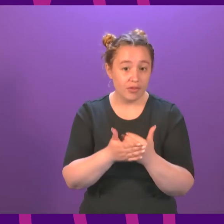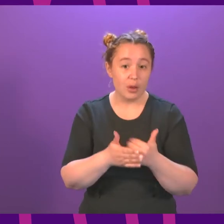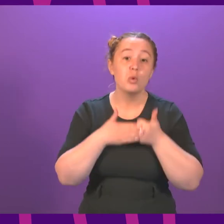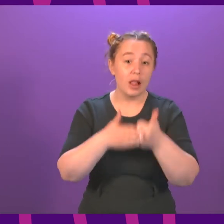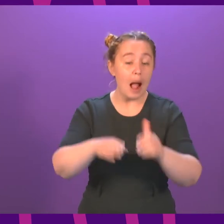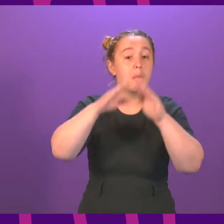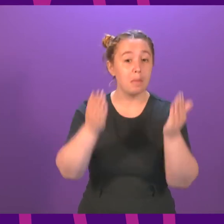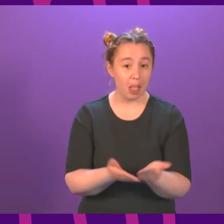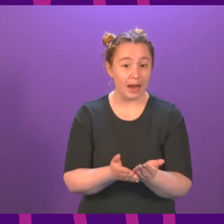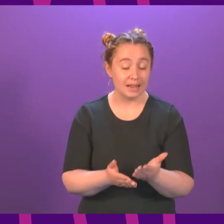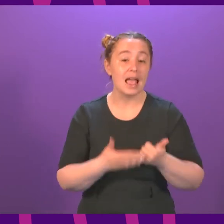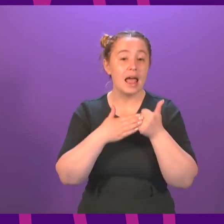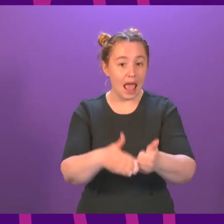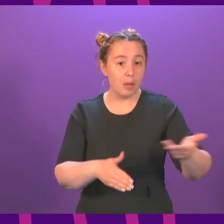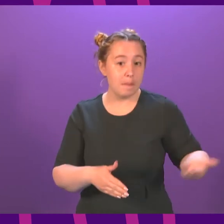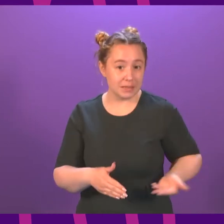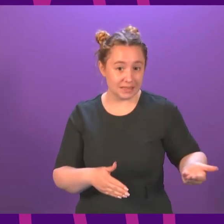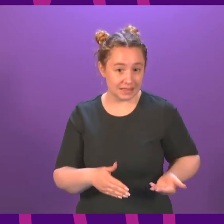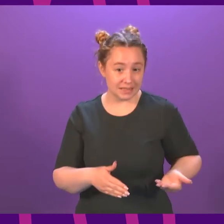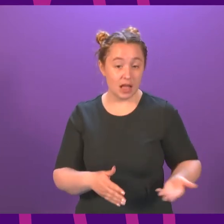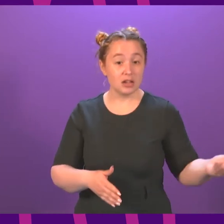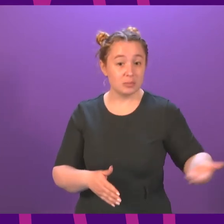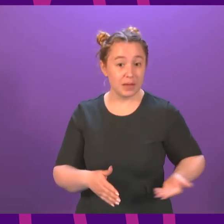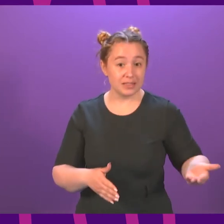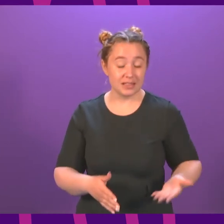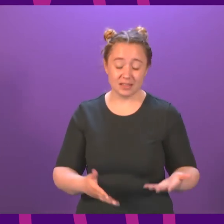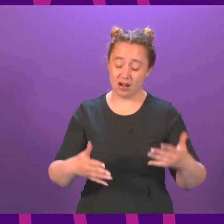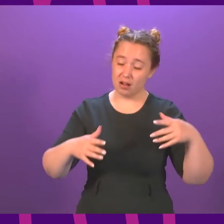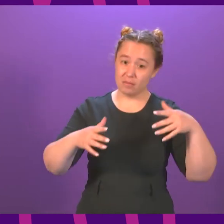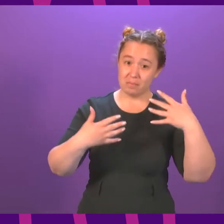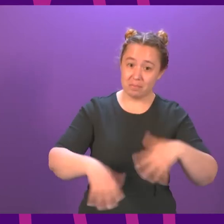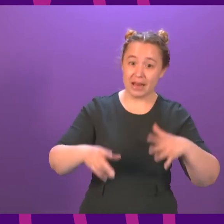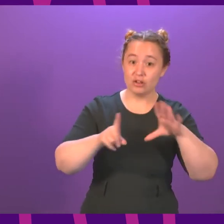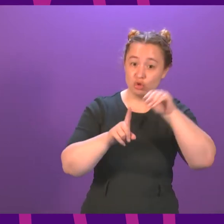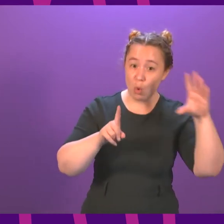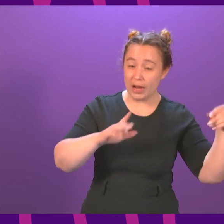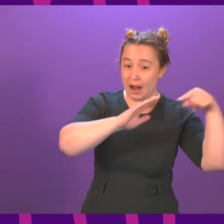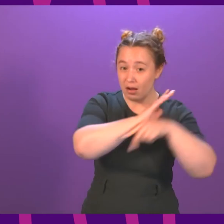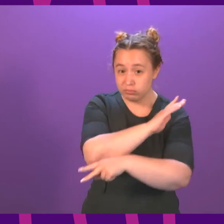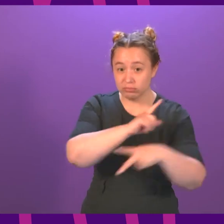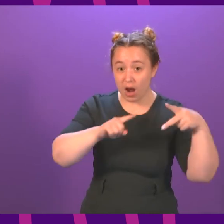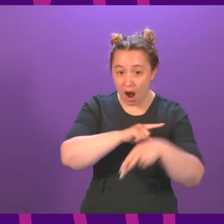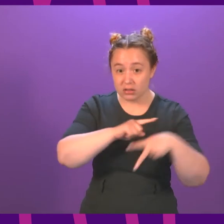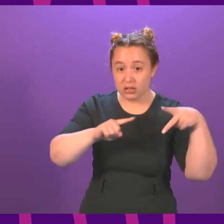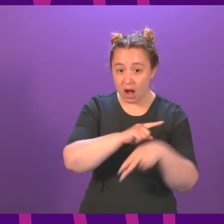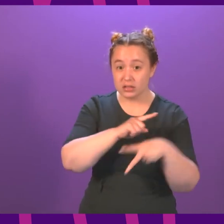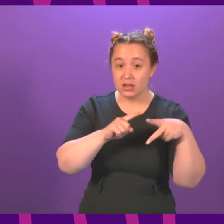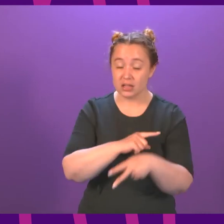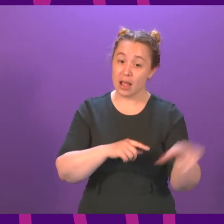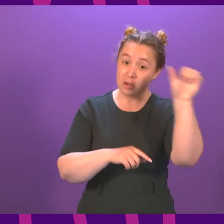economy, as businesses and workers are held back by Tory austerity while our European neighbours race ahead.